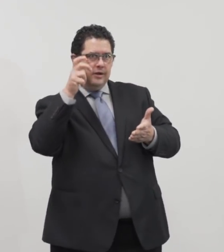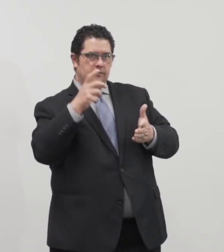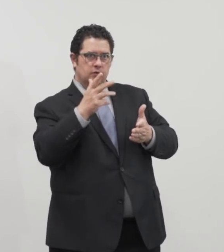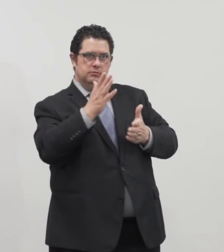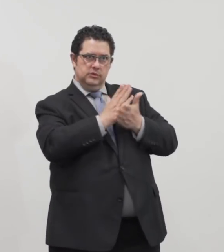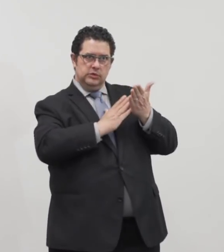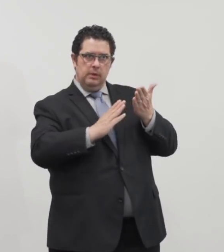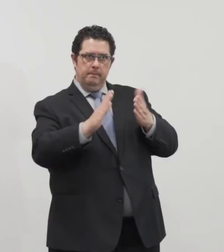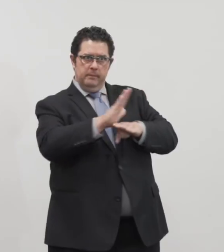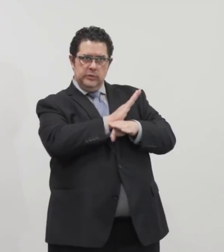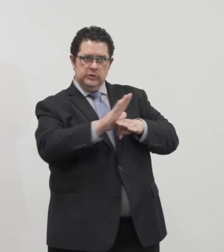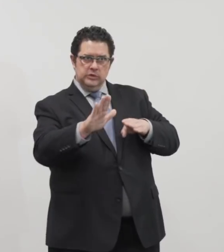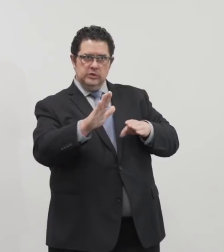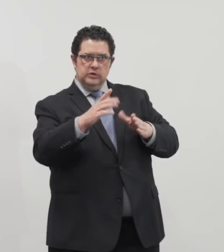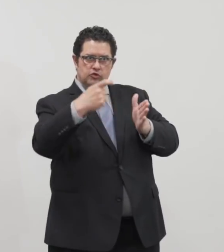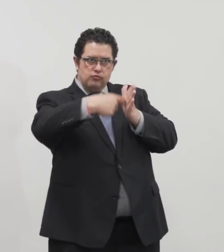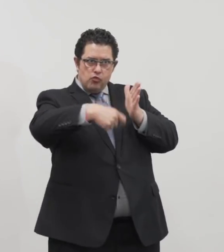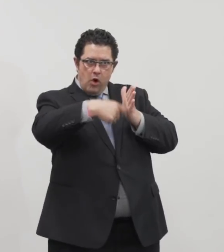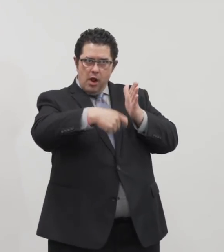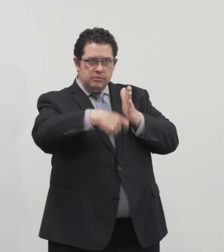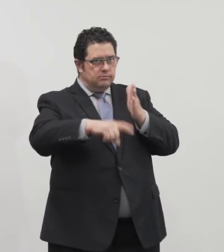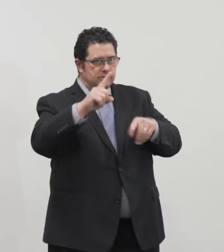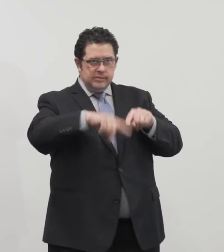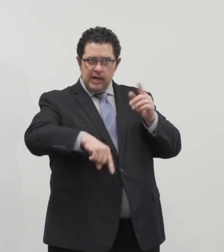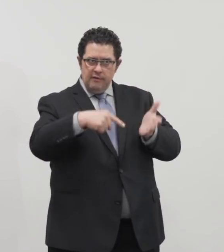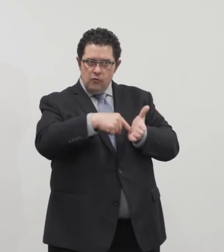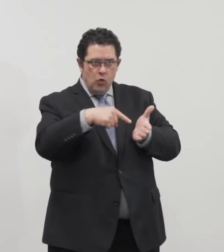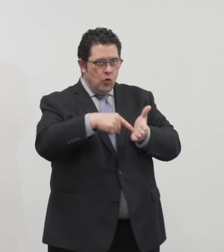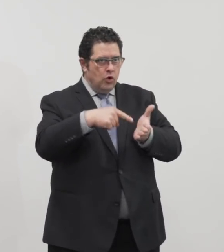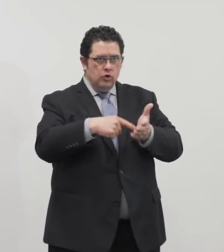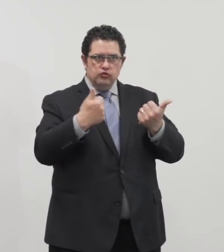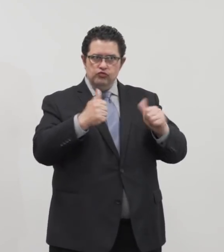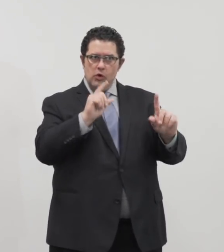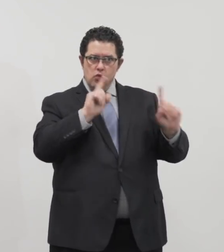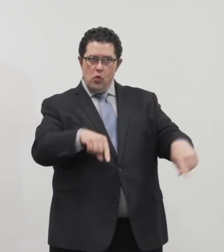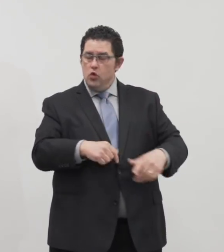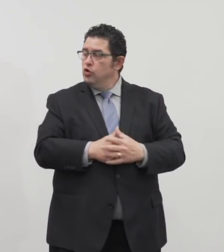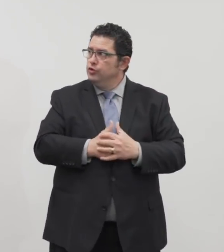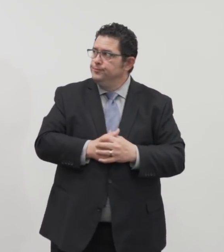saying that, you know, the price points, they can't afford them, trying to order them.